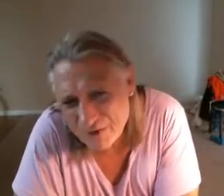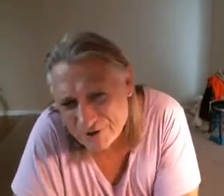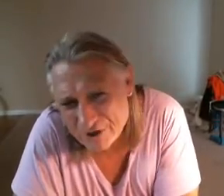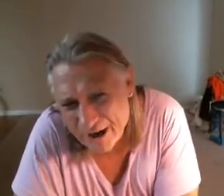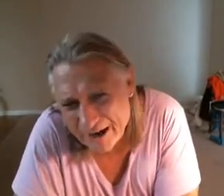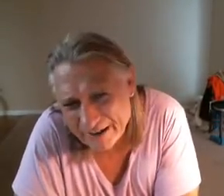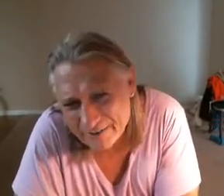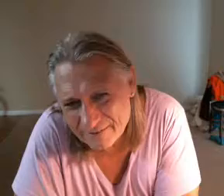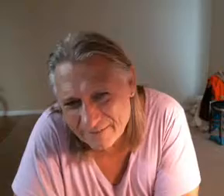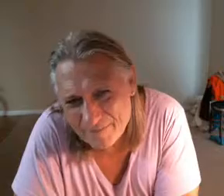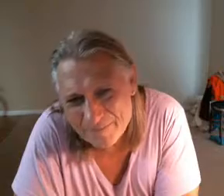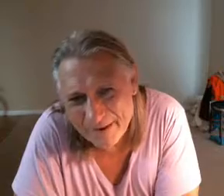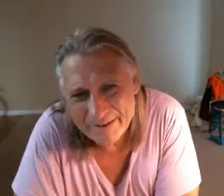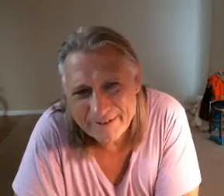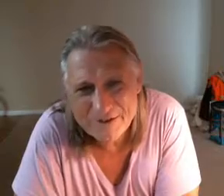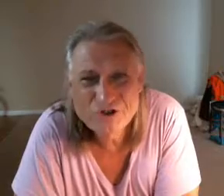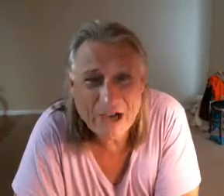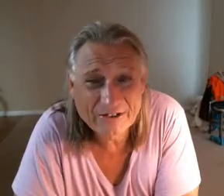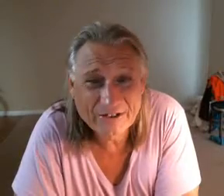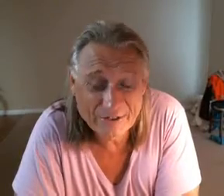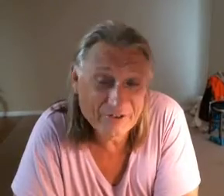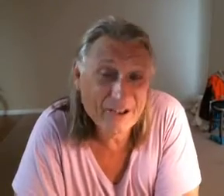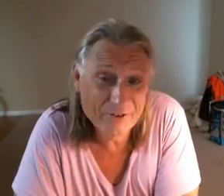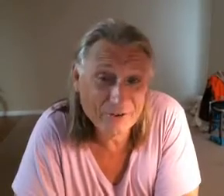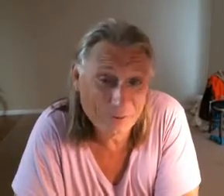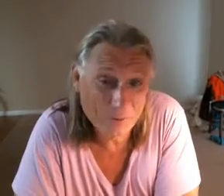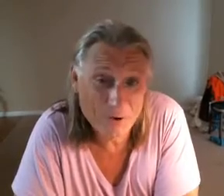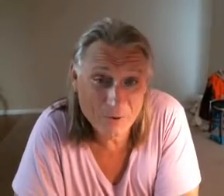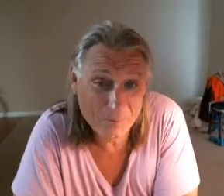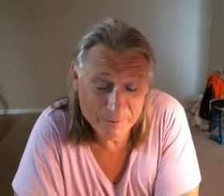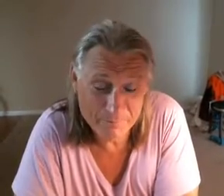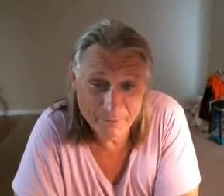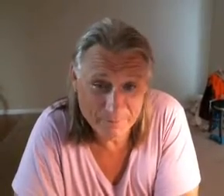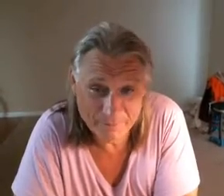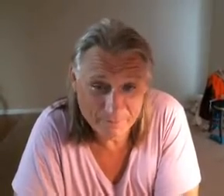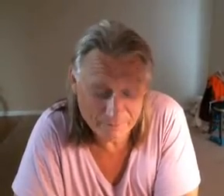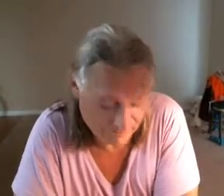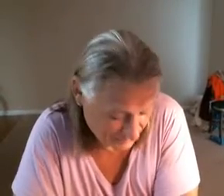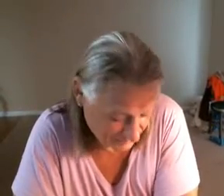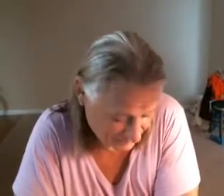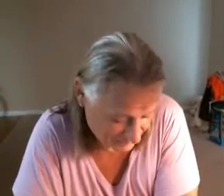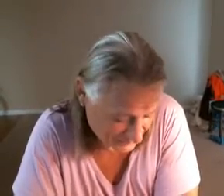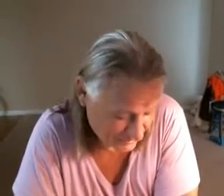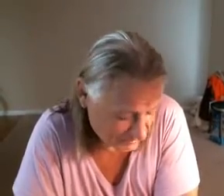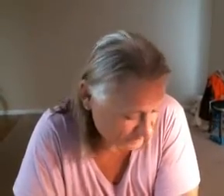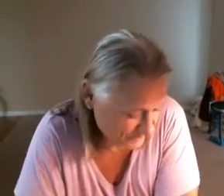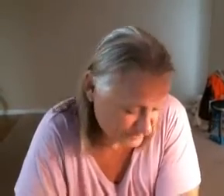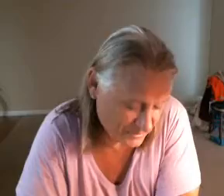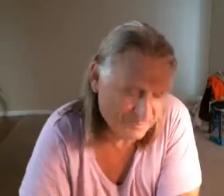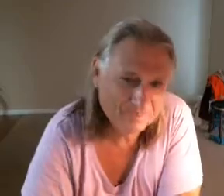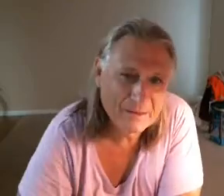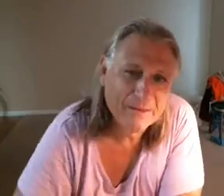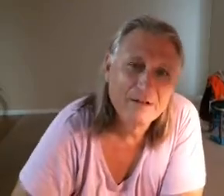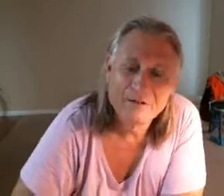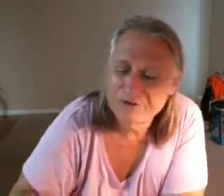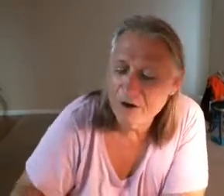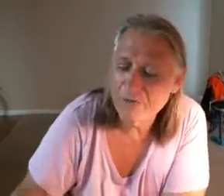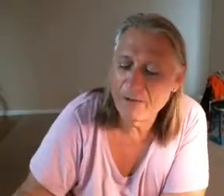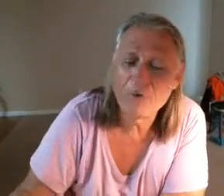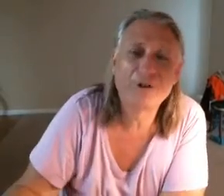straight jacket and inject it because I ain't going to swallow any pills okay so there you go okay so I wanted